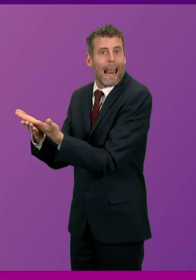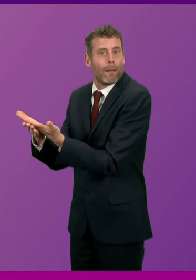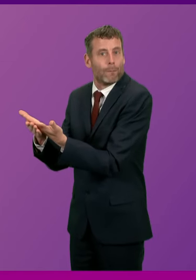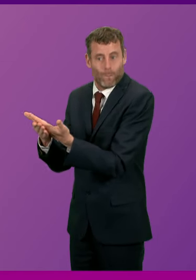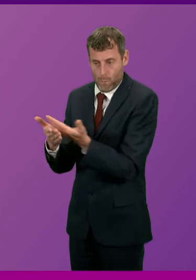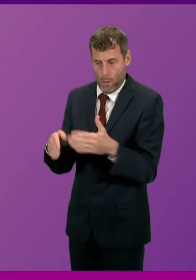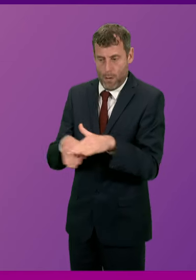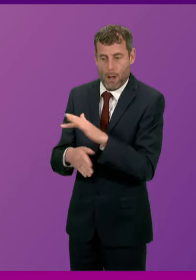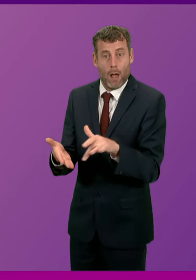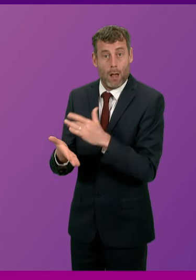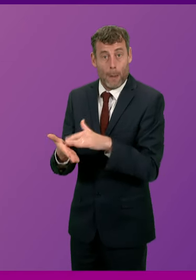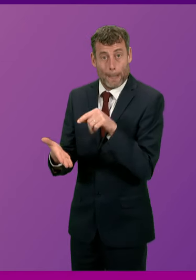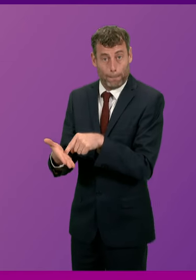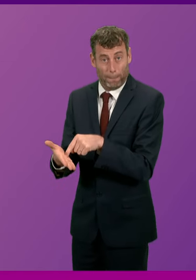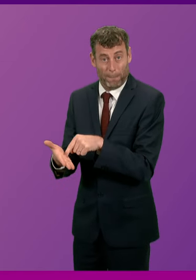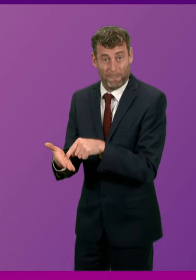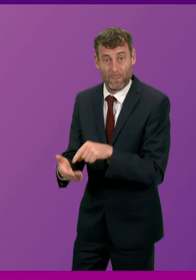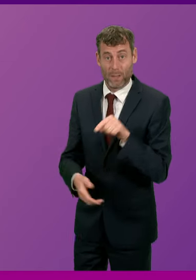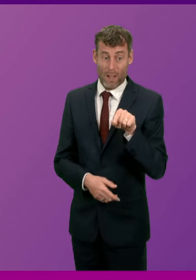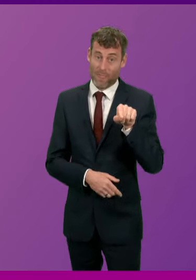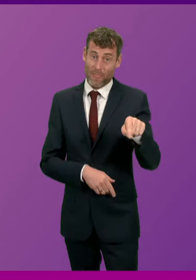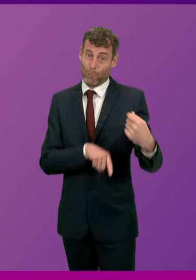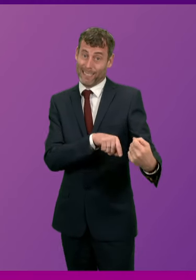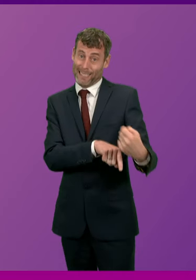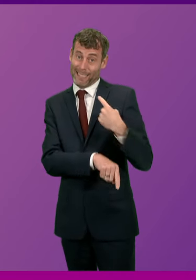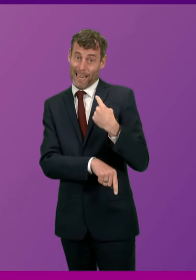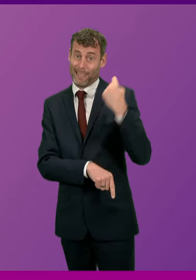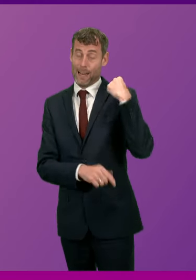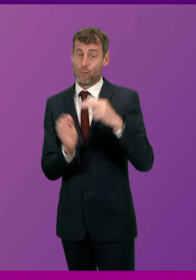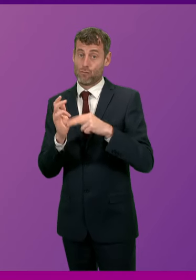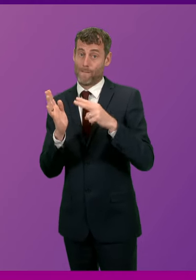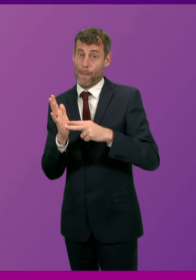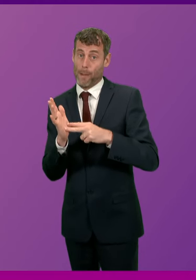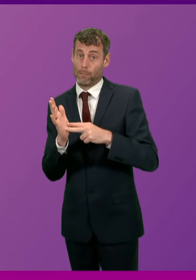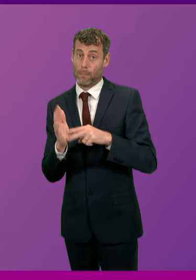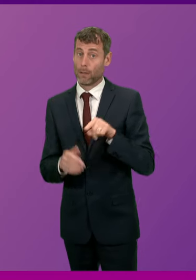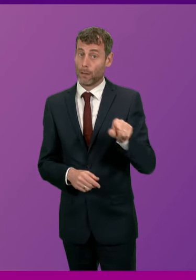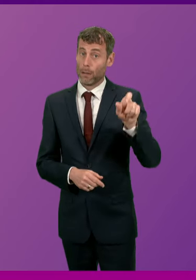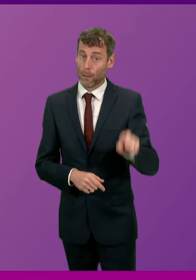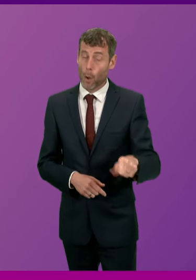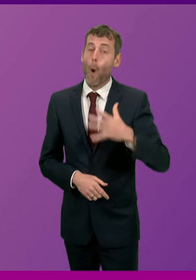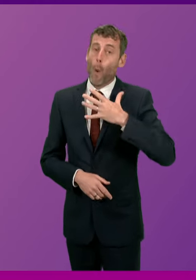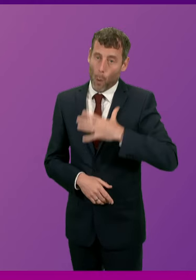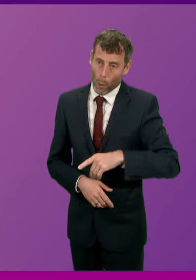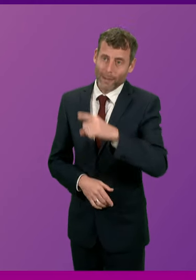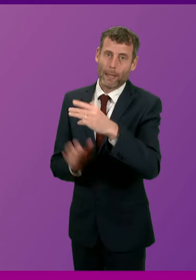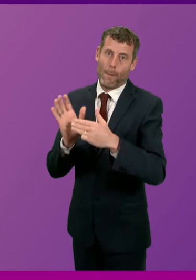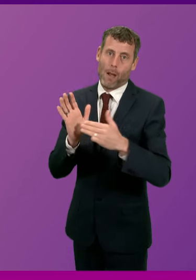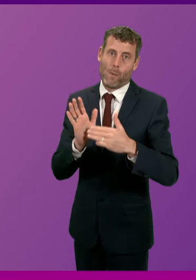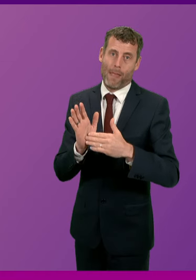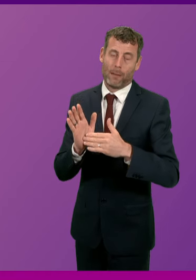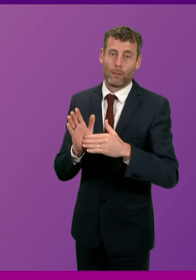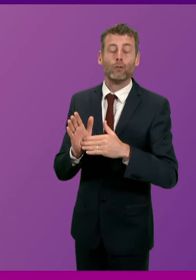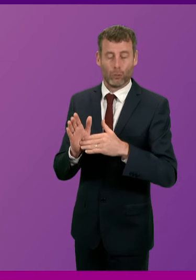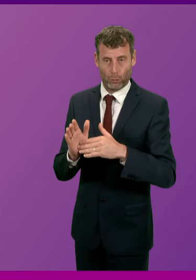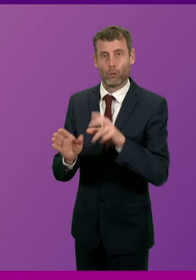Now that was sent to John Swinney in November. His constituent was calling for Michael Matheson to resign then. But